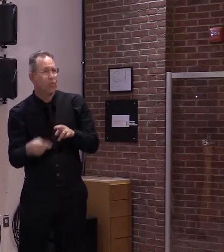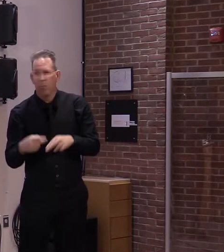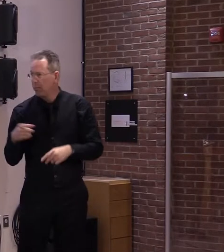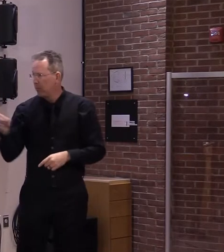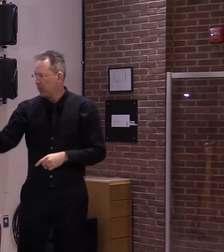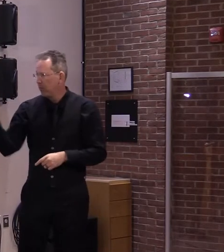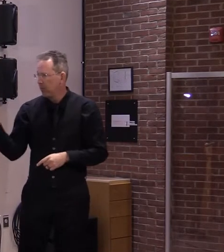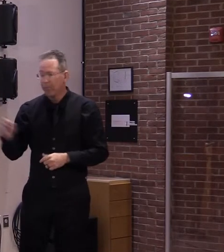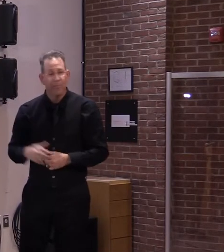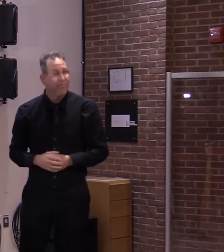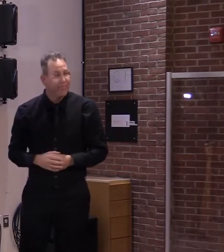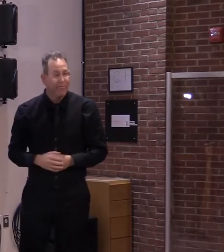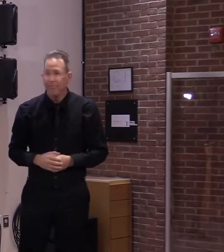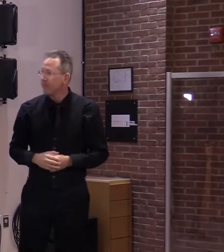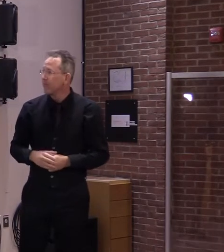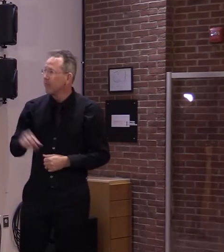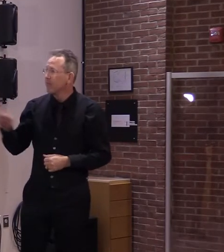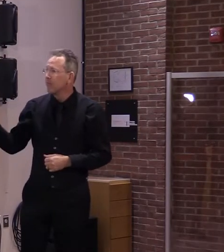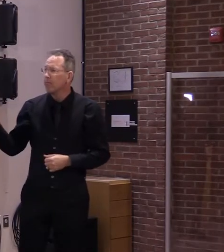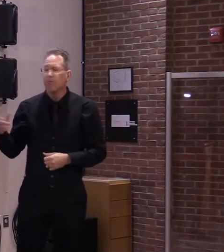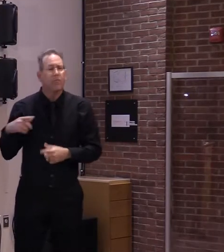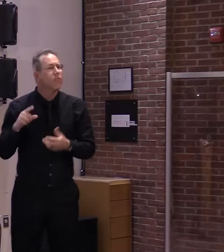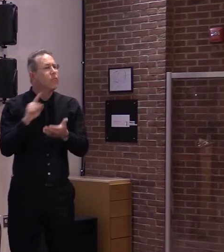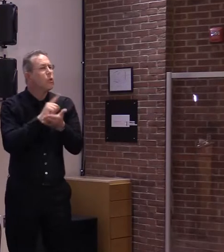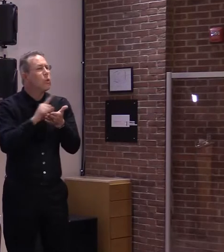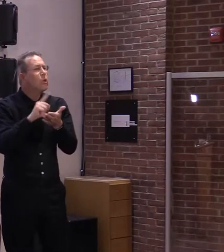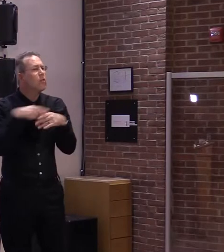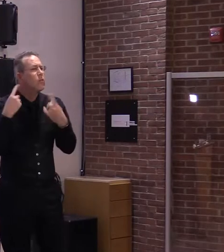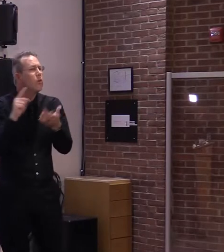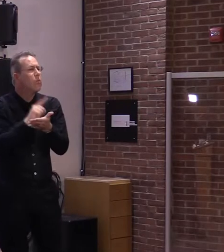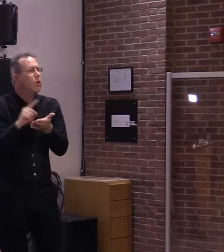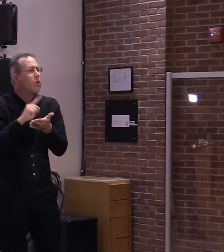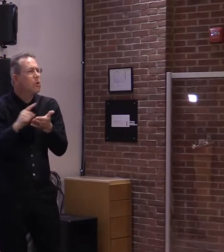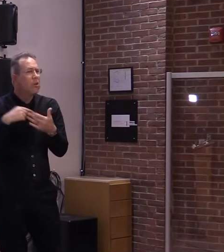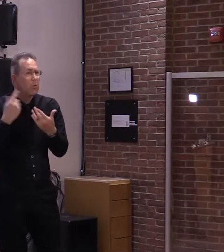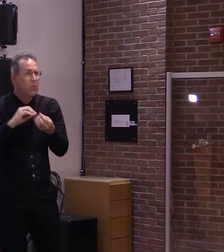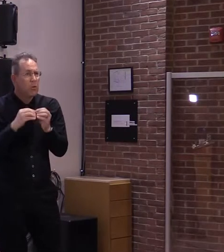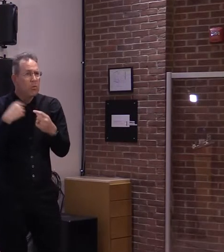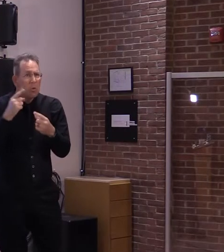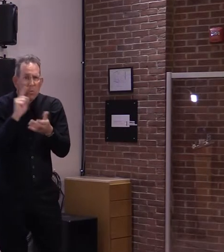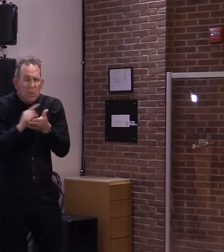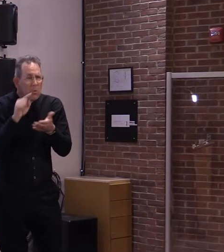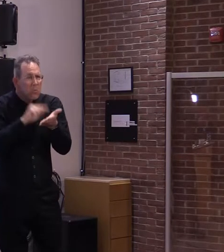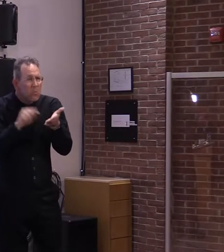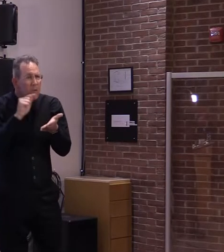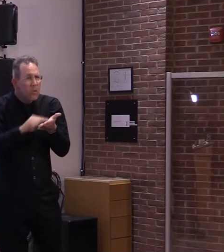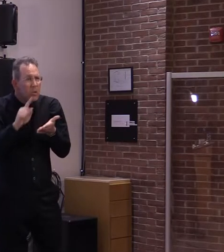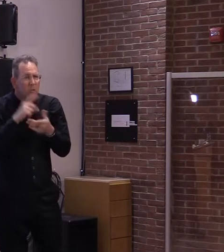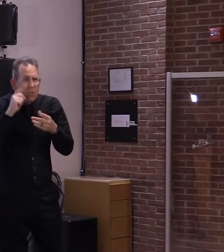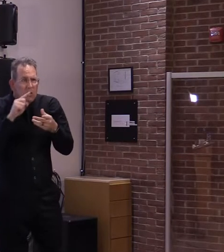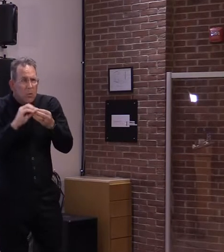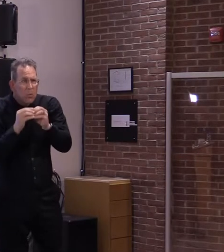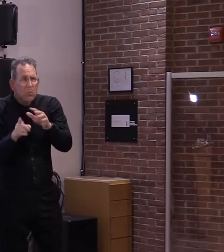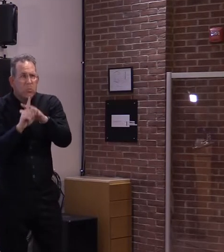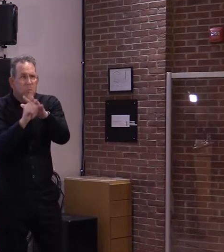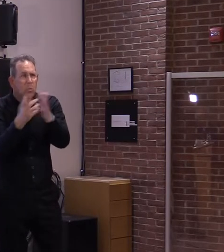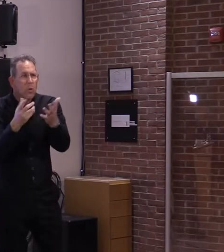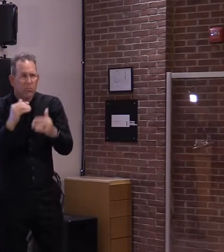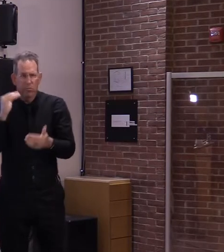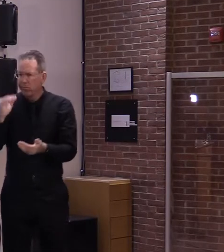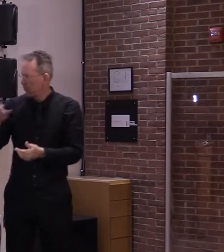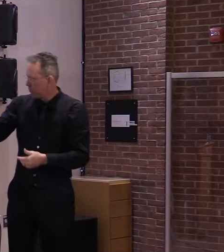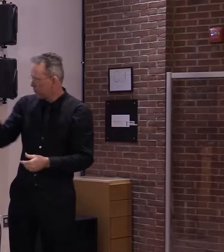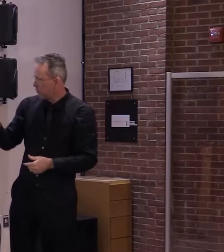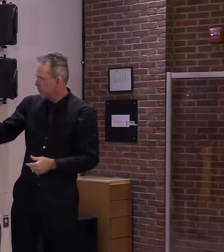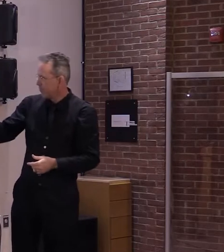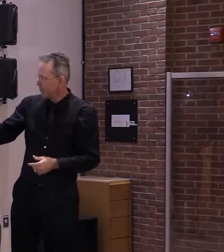a decrease. It's also the lowest number of cases that we've seen in the region since early November. Again, all of which is